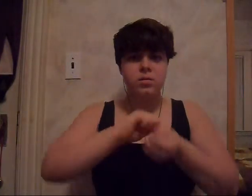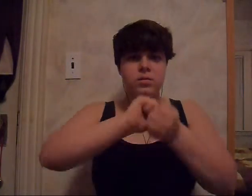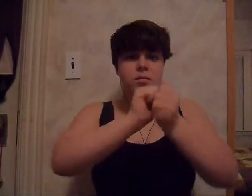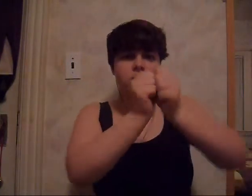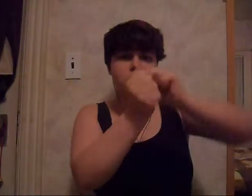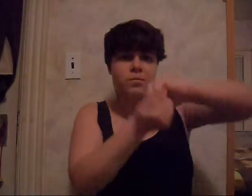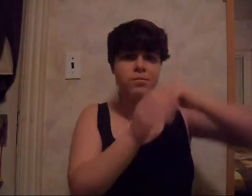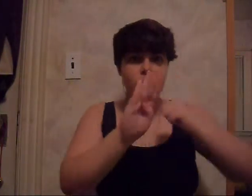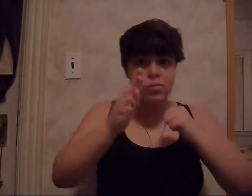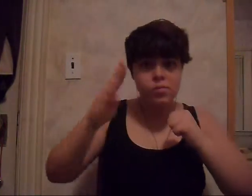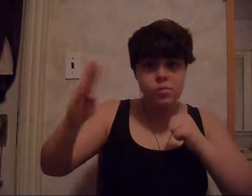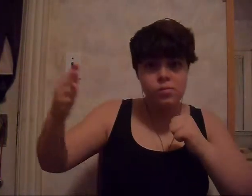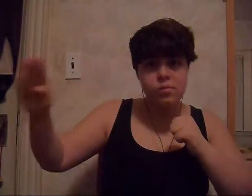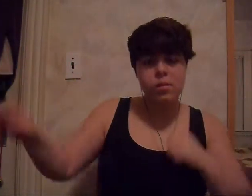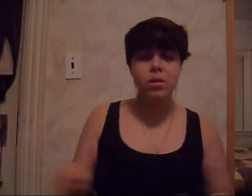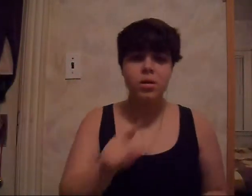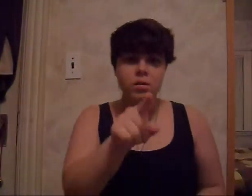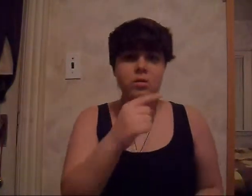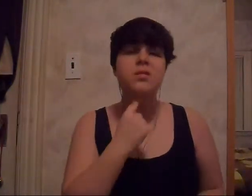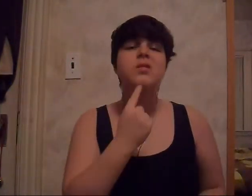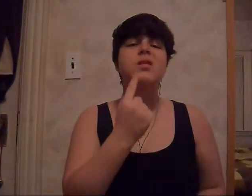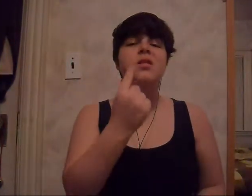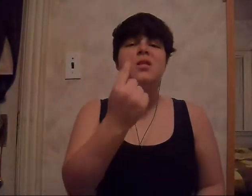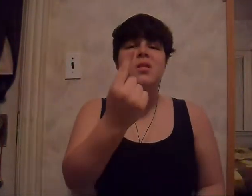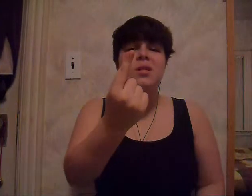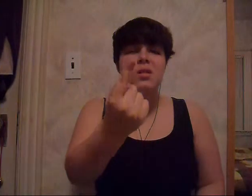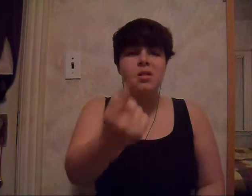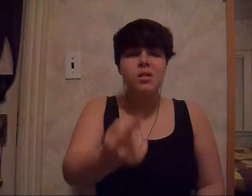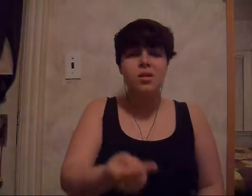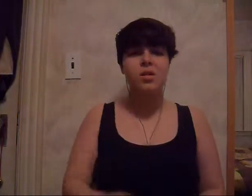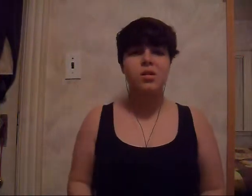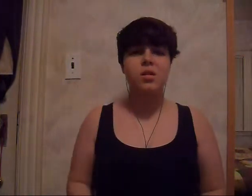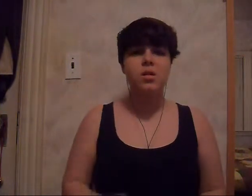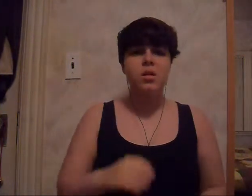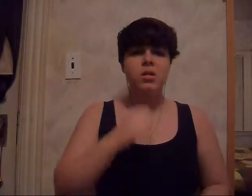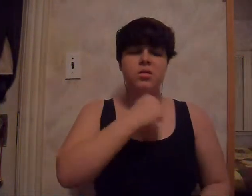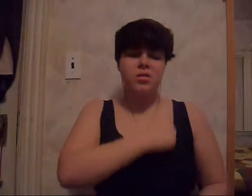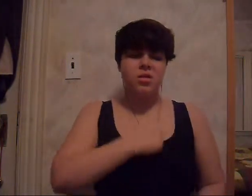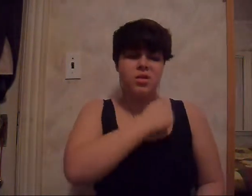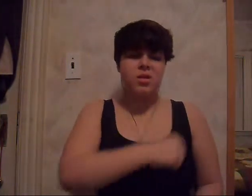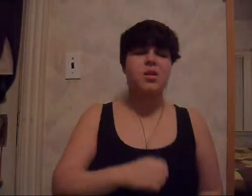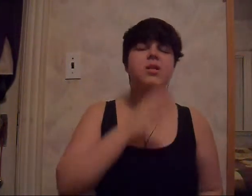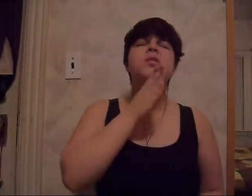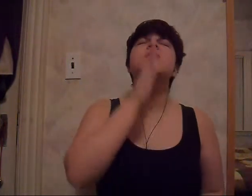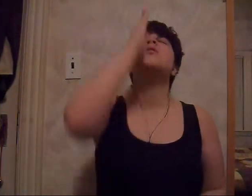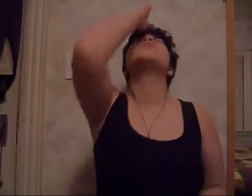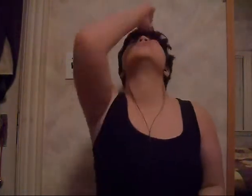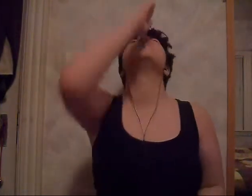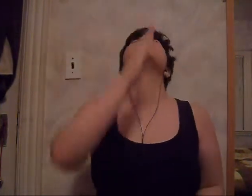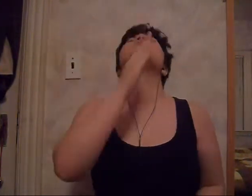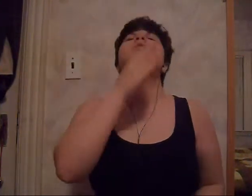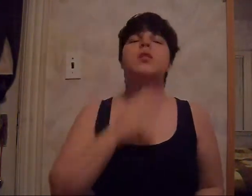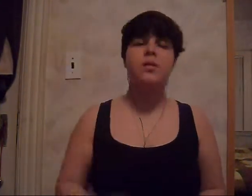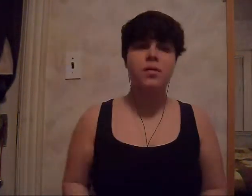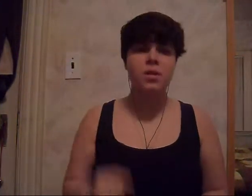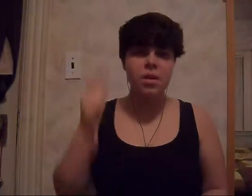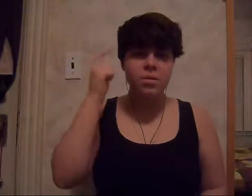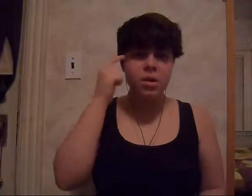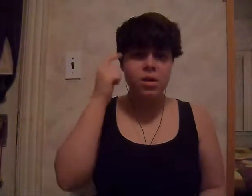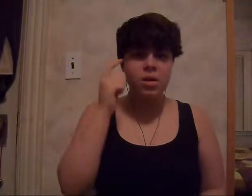it's turning blue And you say, sorry like the angel Heaven left